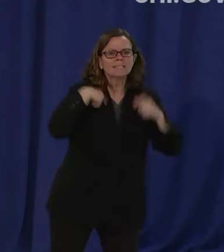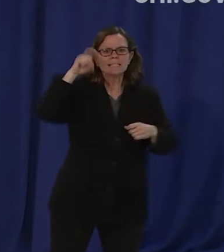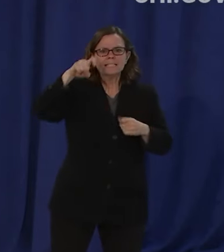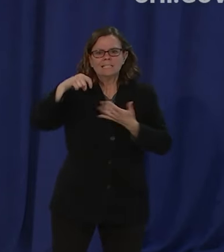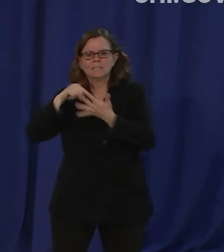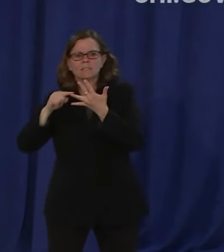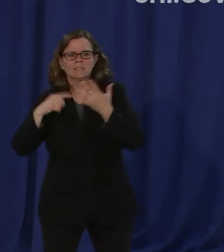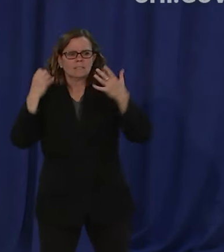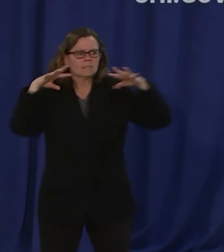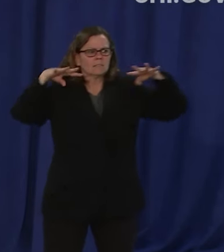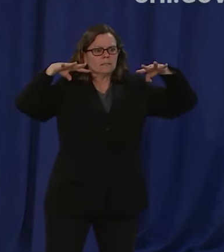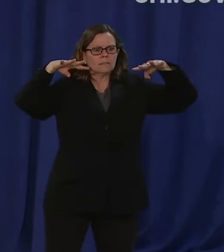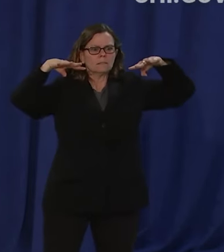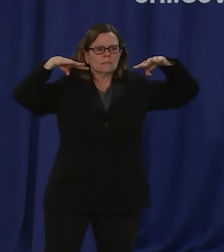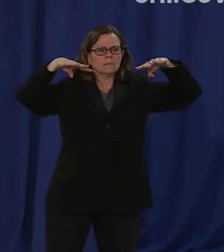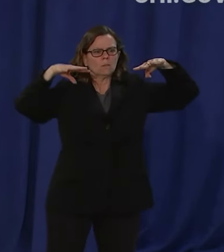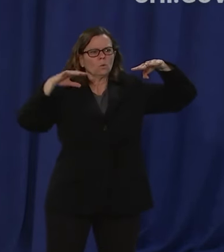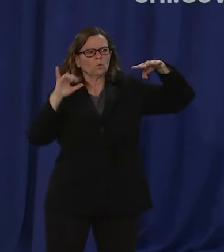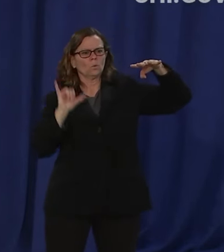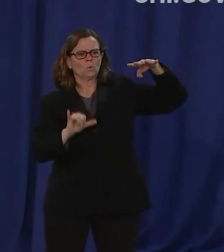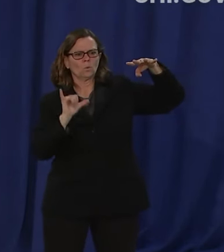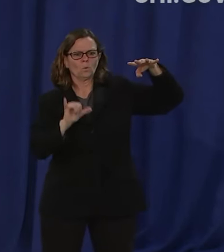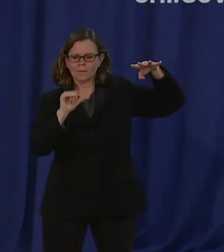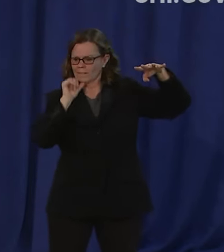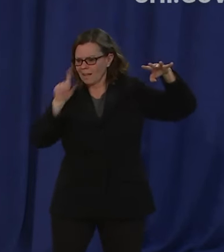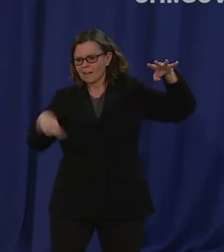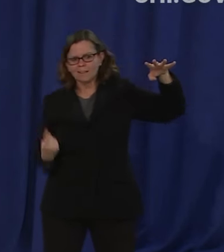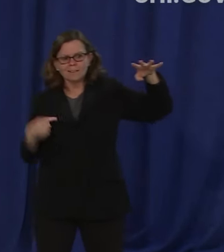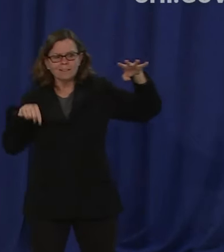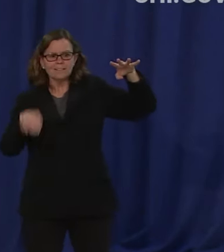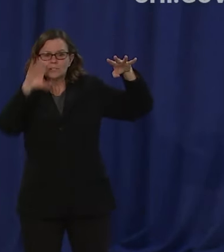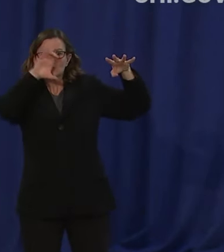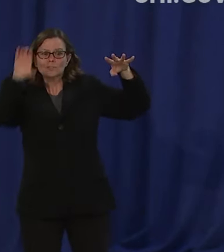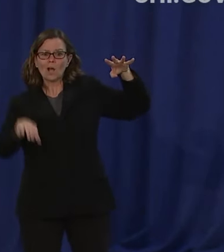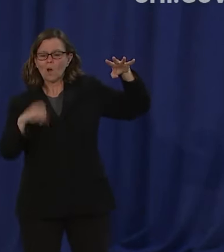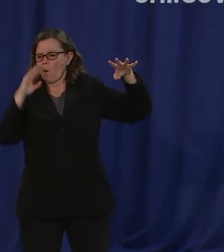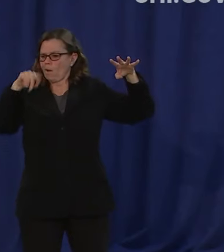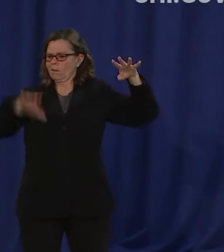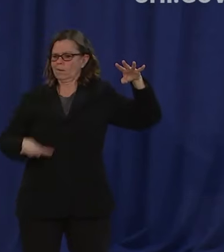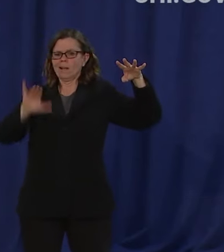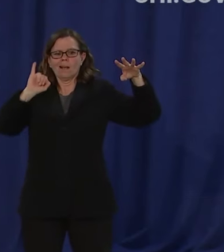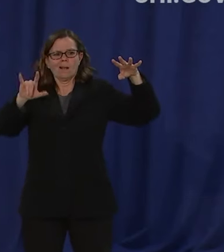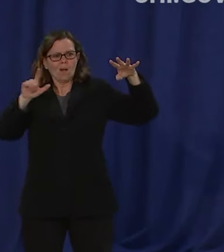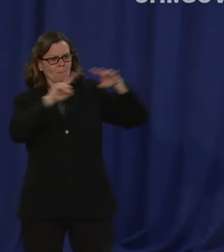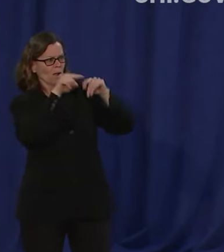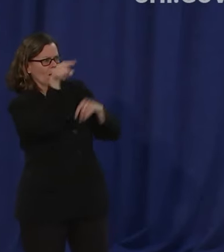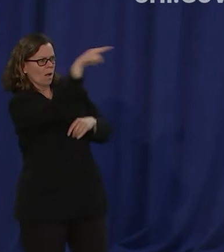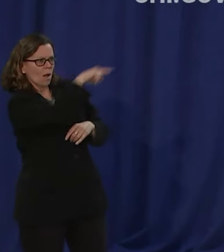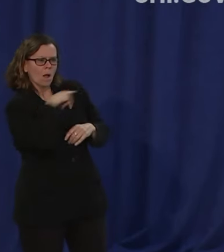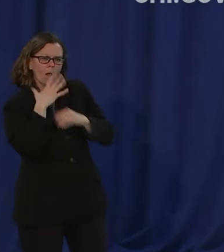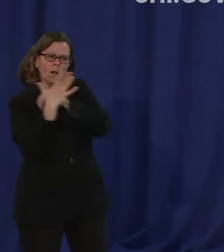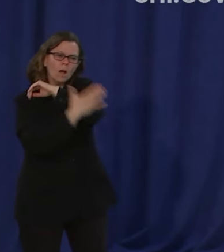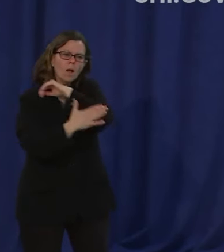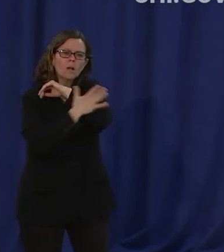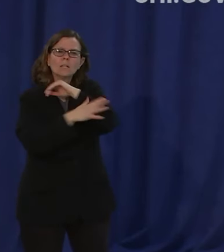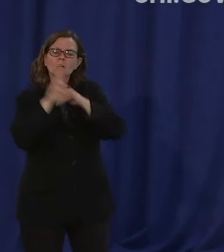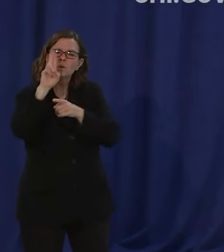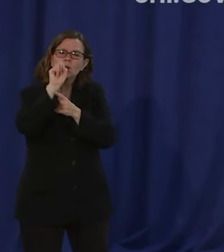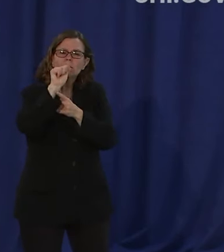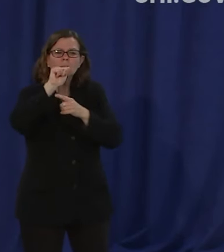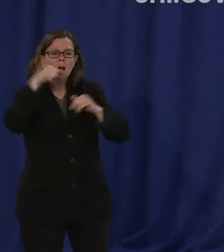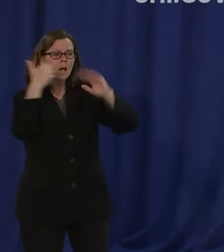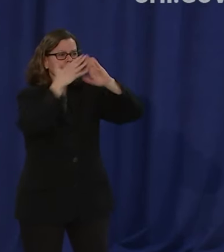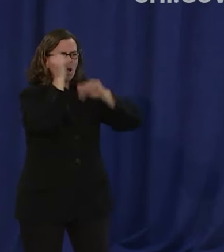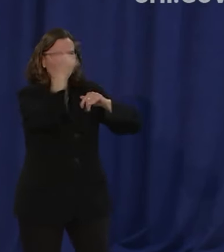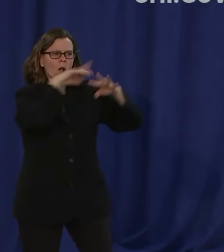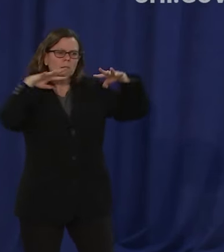country this isn't something that's unique to chicago or illinois we are fighting literally uh in in competition with